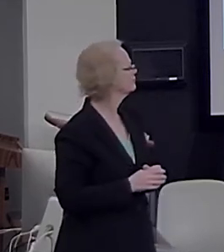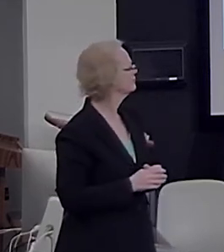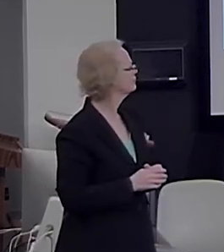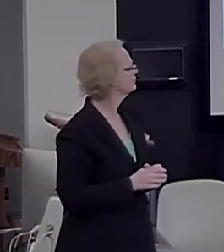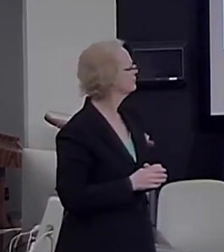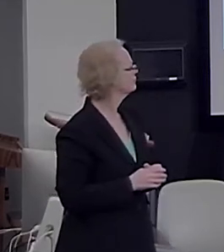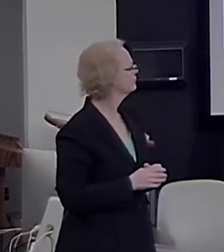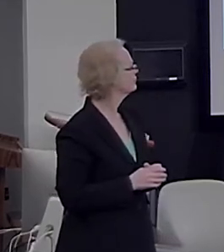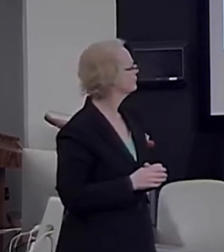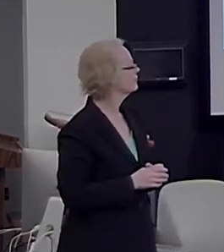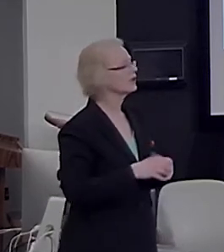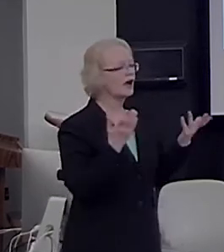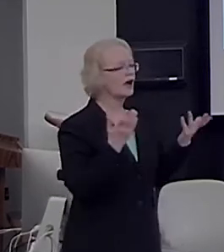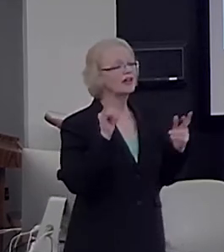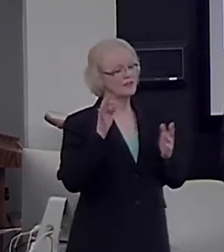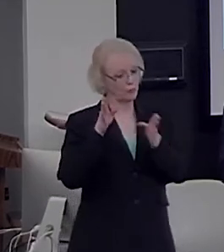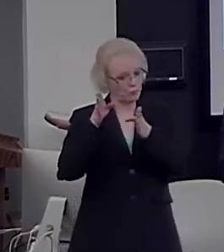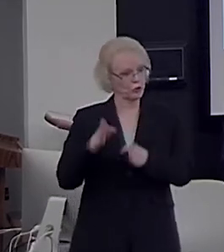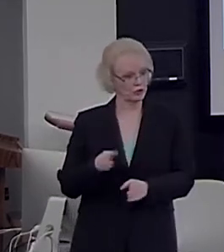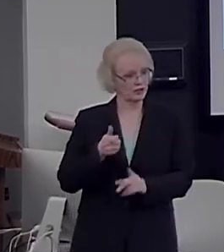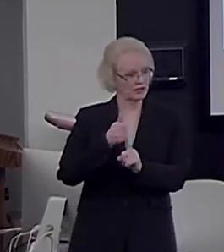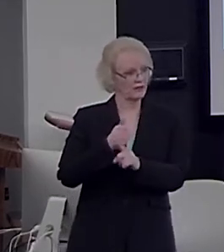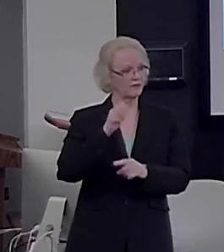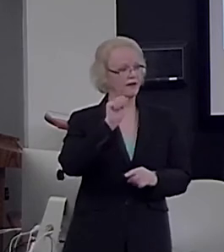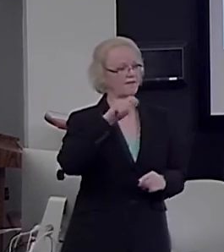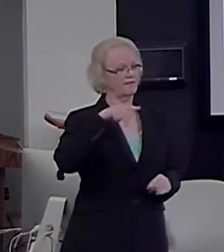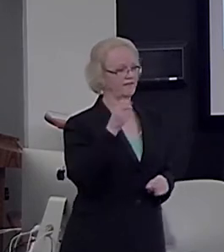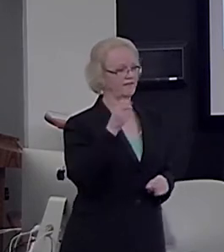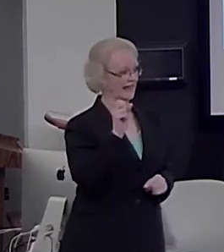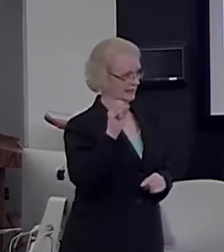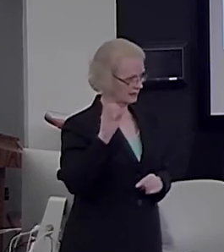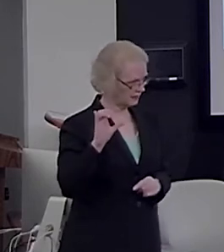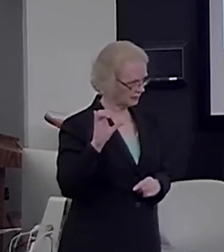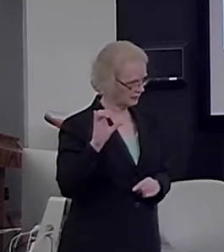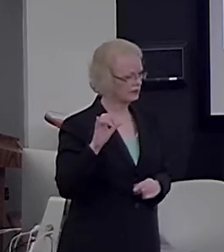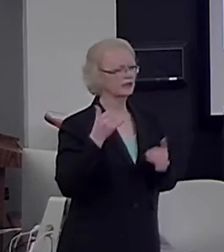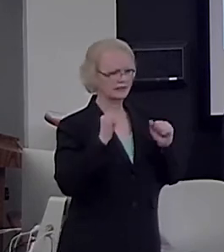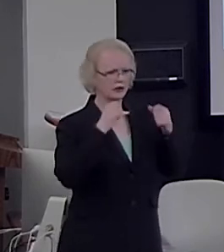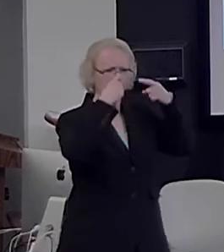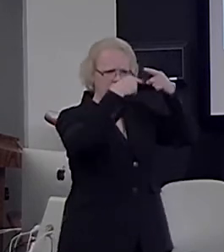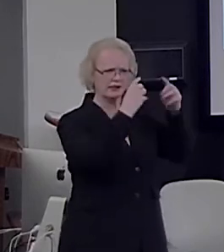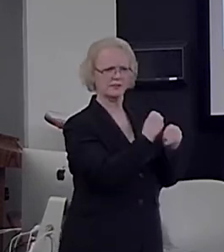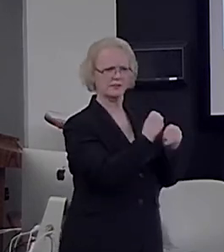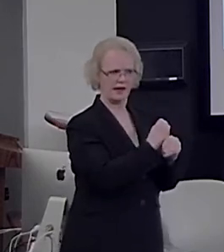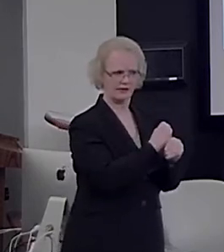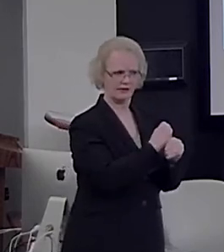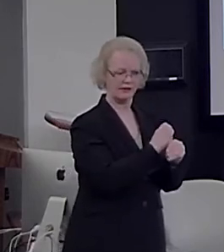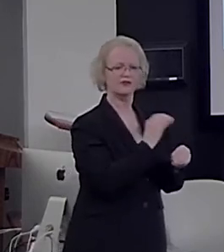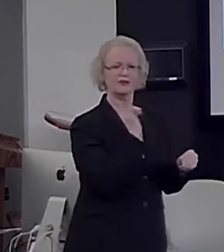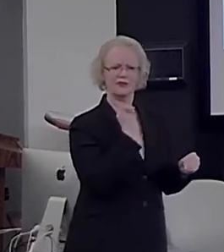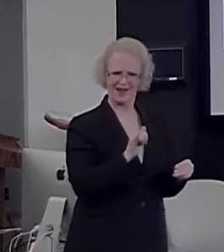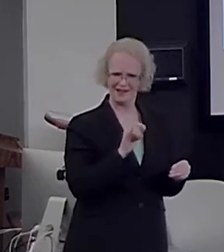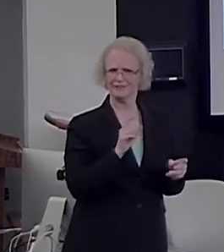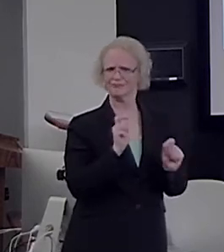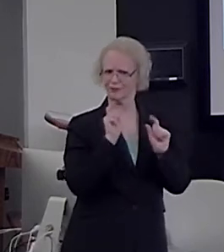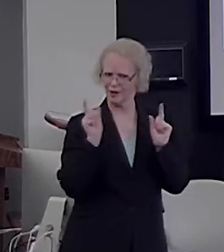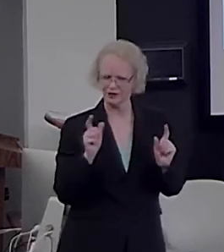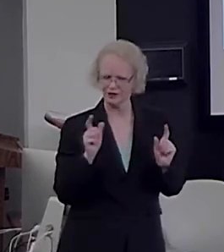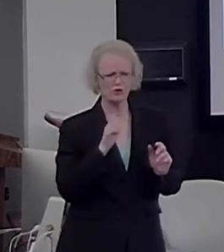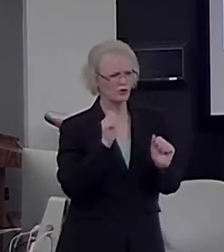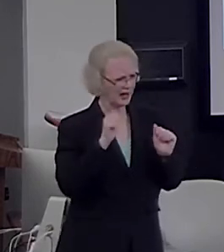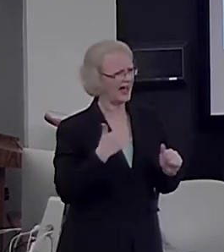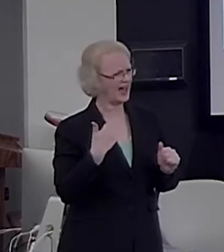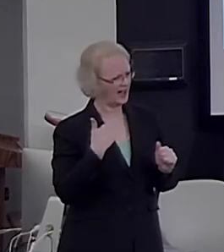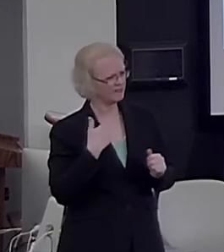Deeply aphasic patient may still process mathematics. This is even more surprising, I think. So, you can be a deeply aphasic and